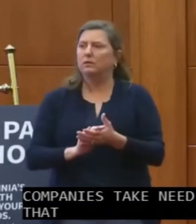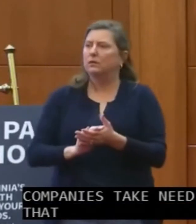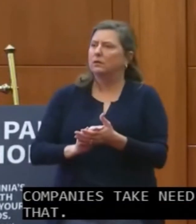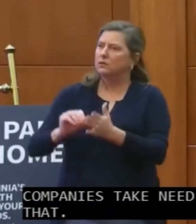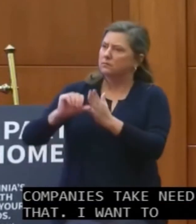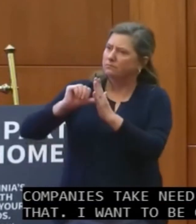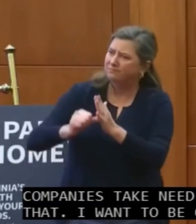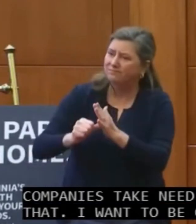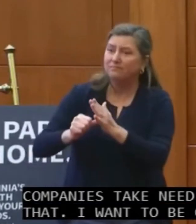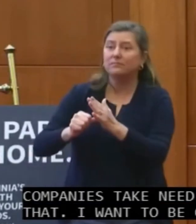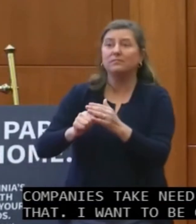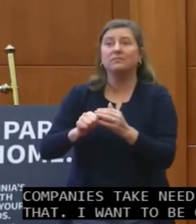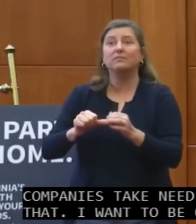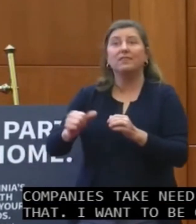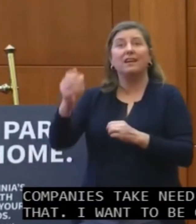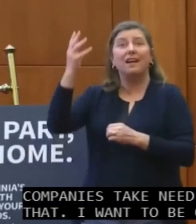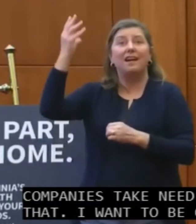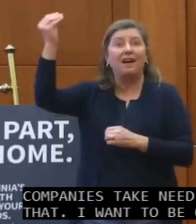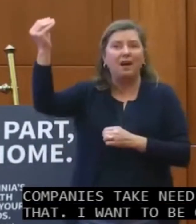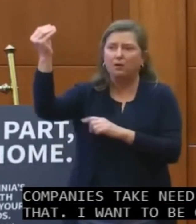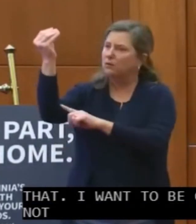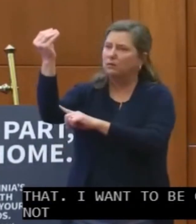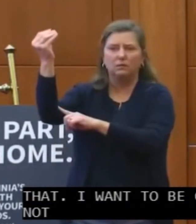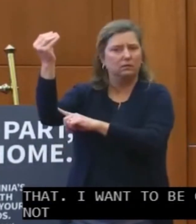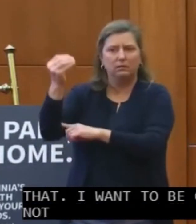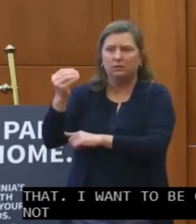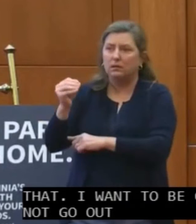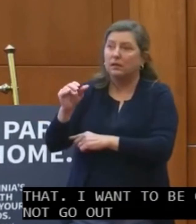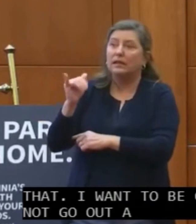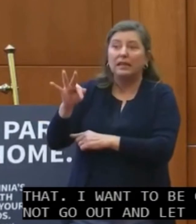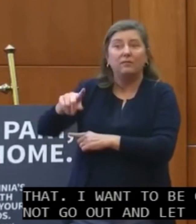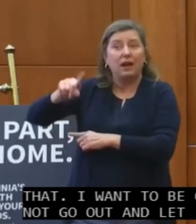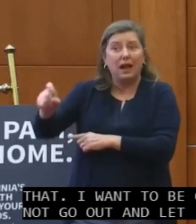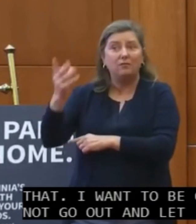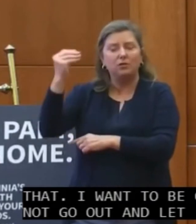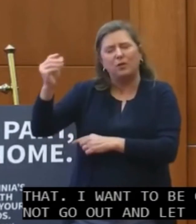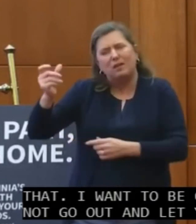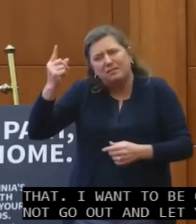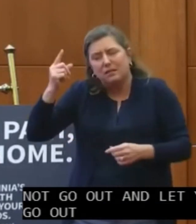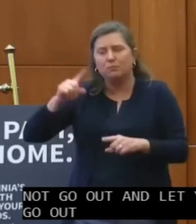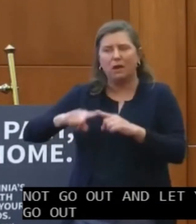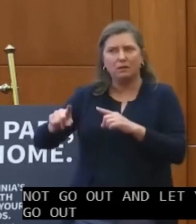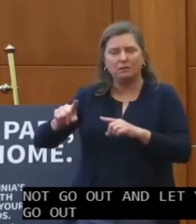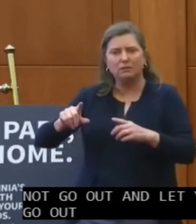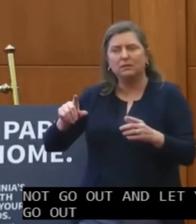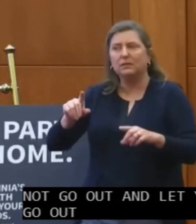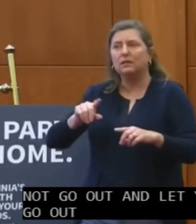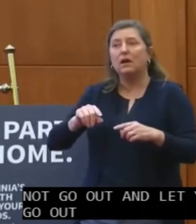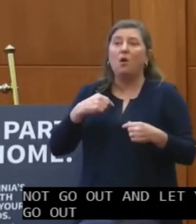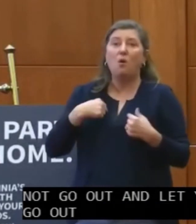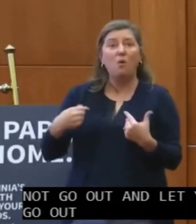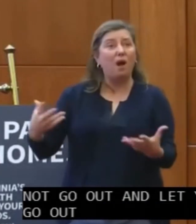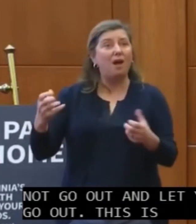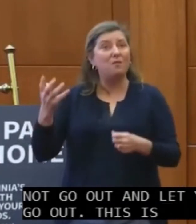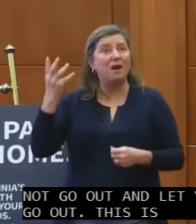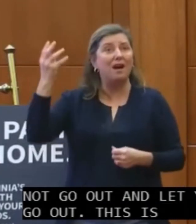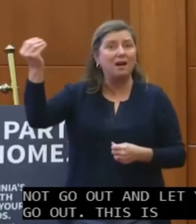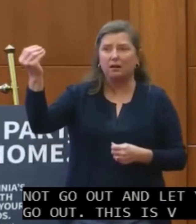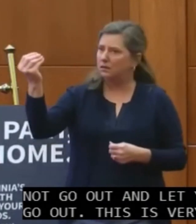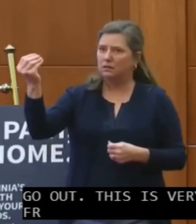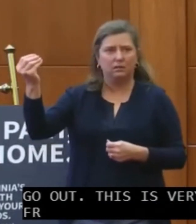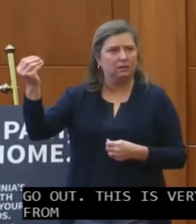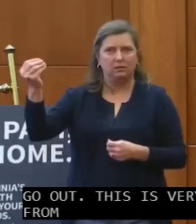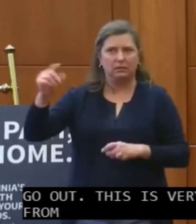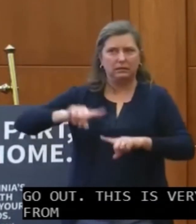not go out unless you need to go out. Now, this is very different from wanting to go out.